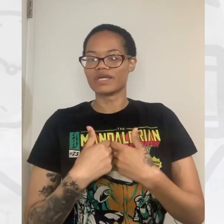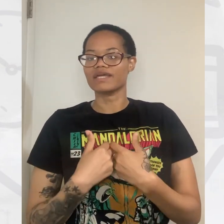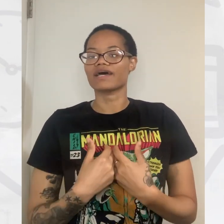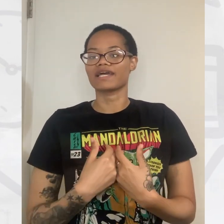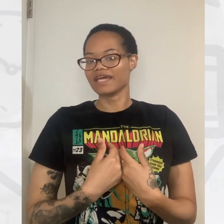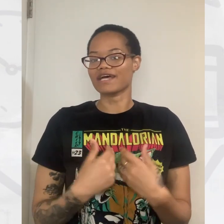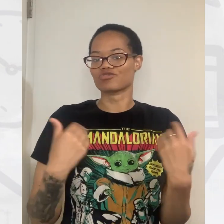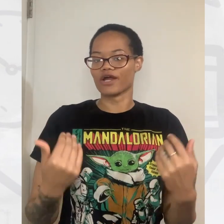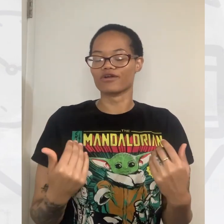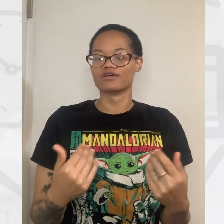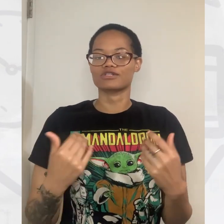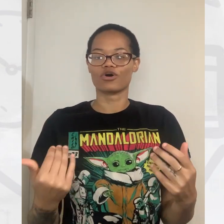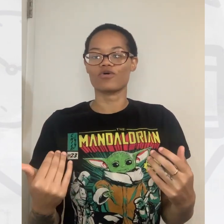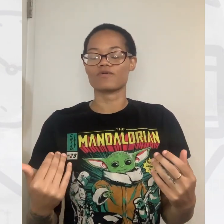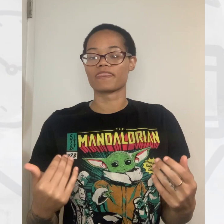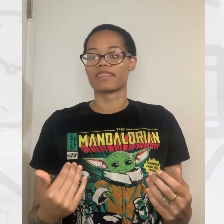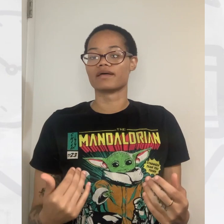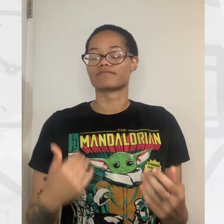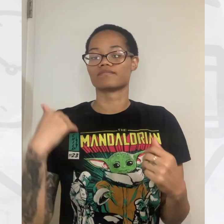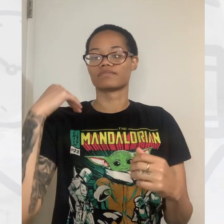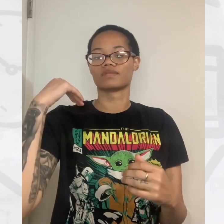that for me, again, as a writer. So,